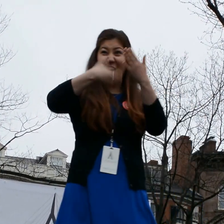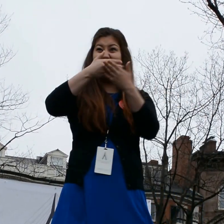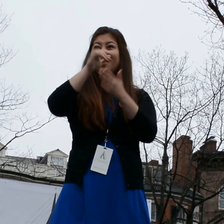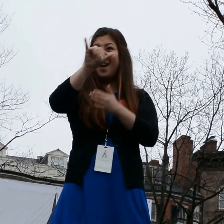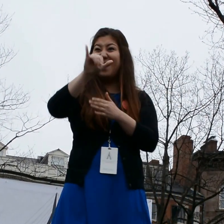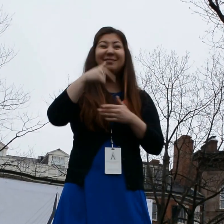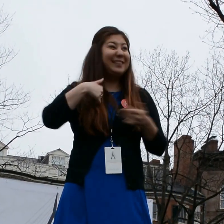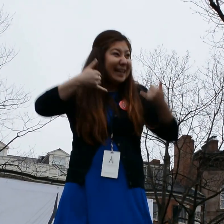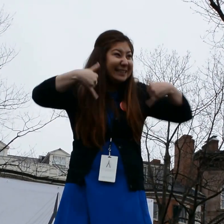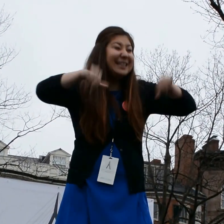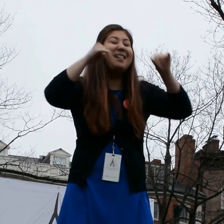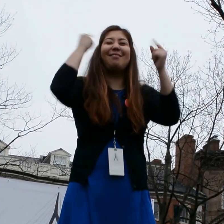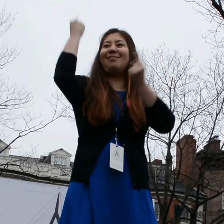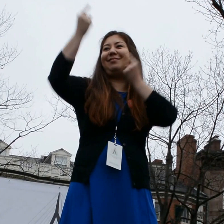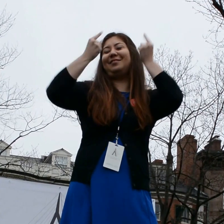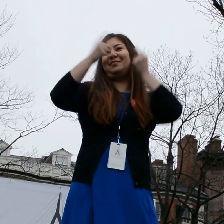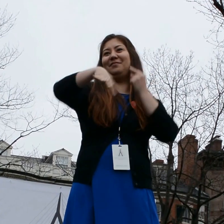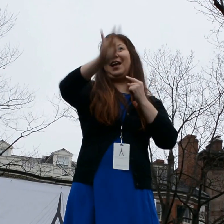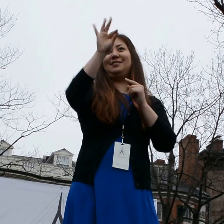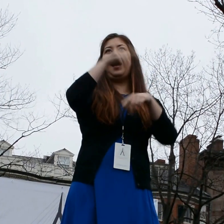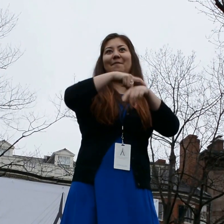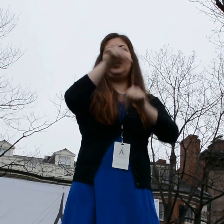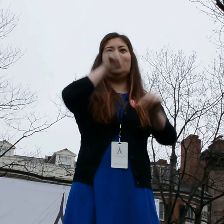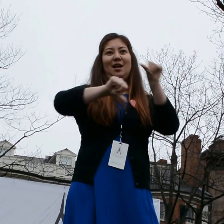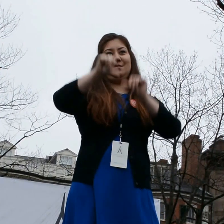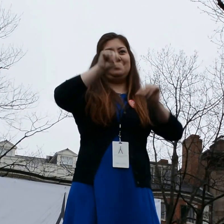And I still have to find time for science.